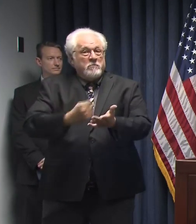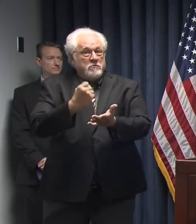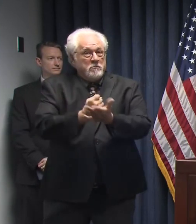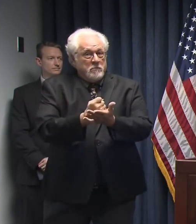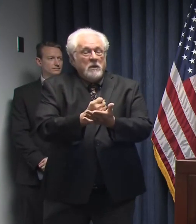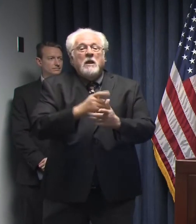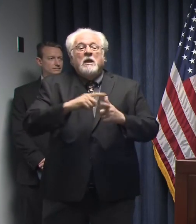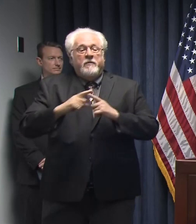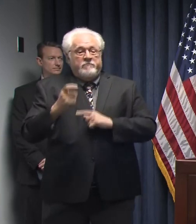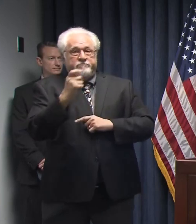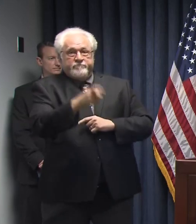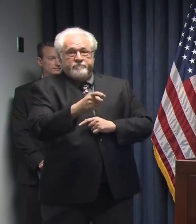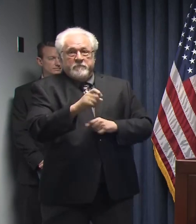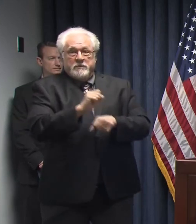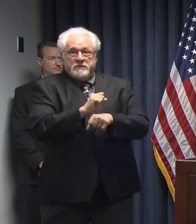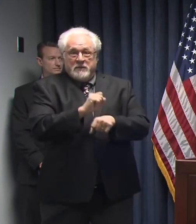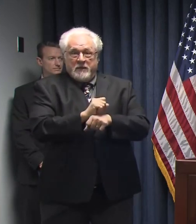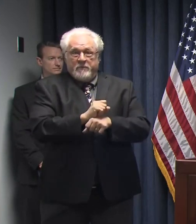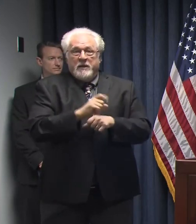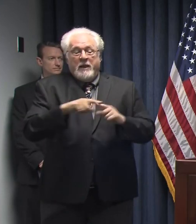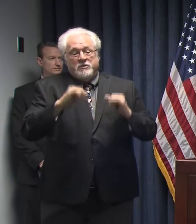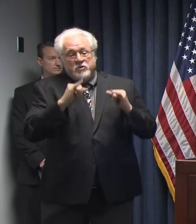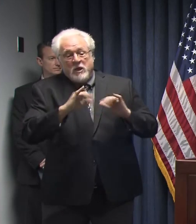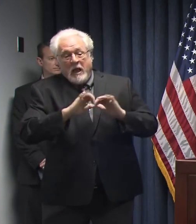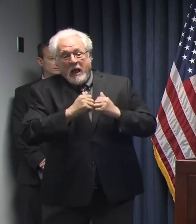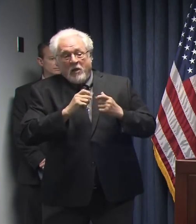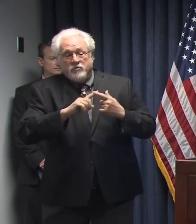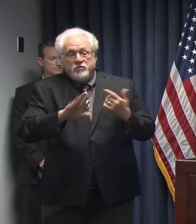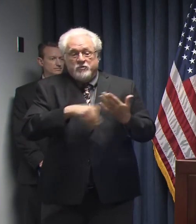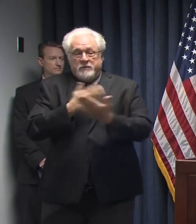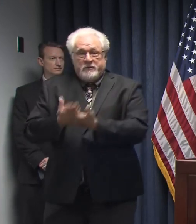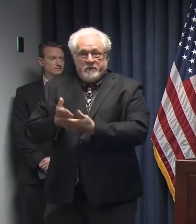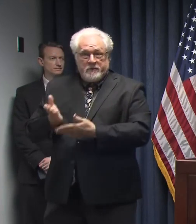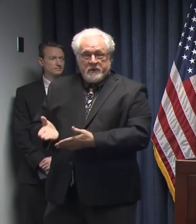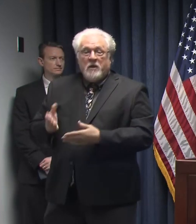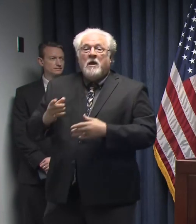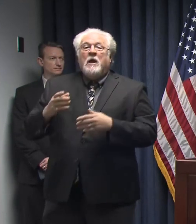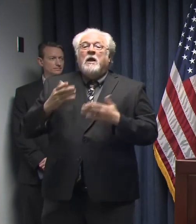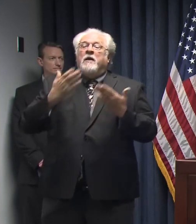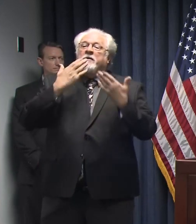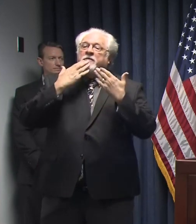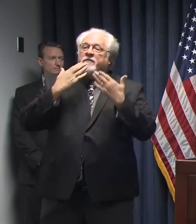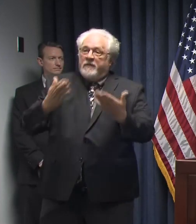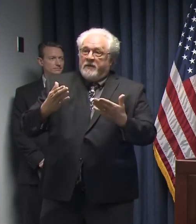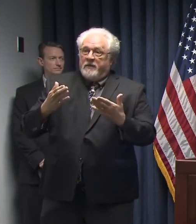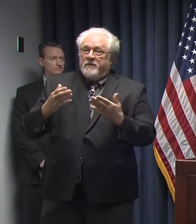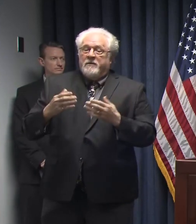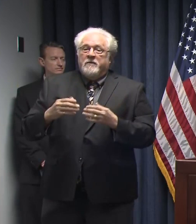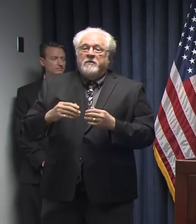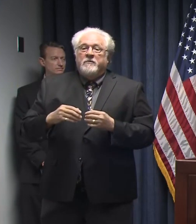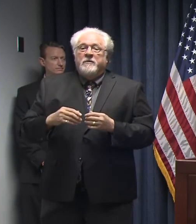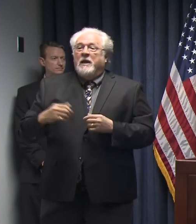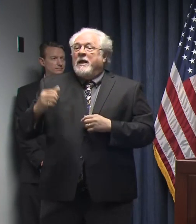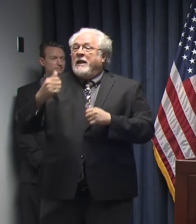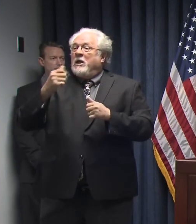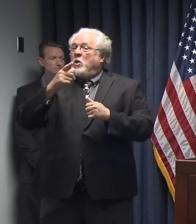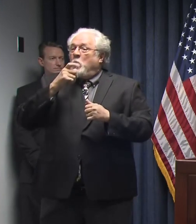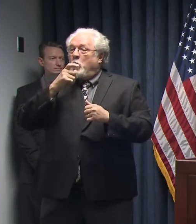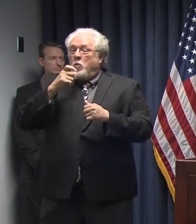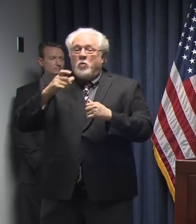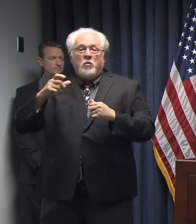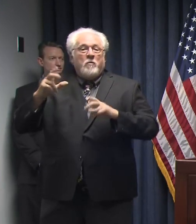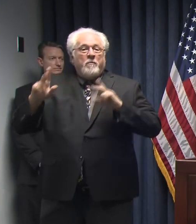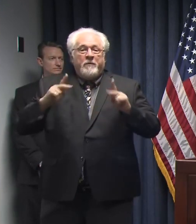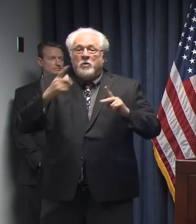and given their assignments and instructions on where to report. And I want to thank in advance each of the health care